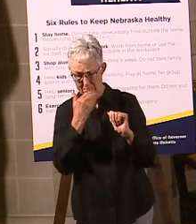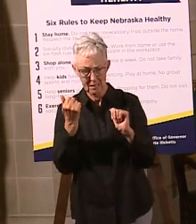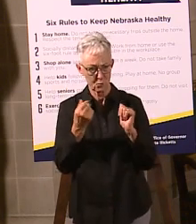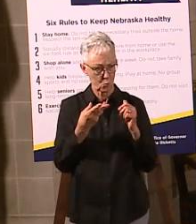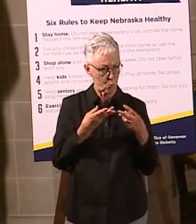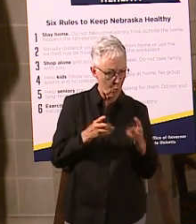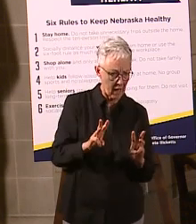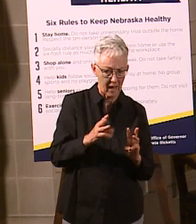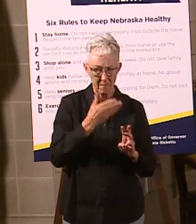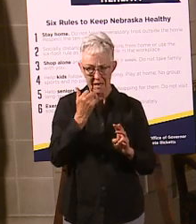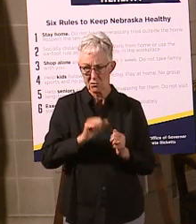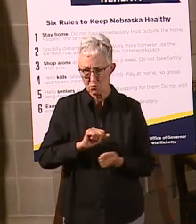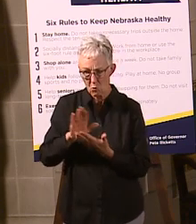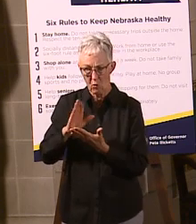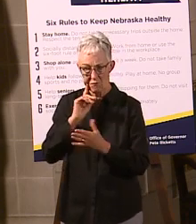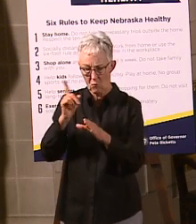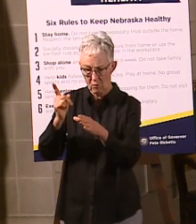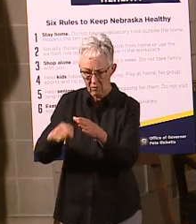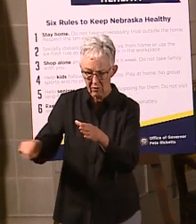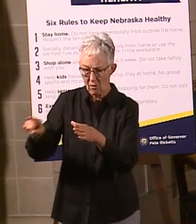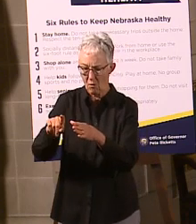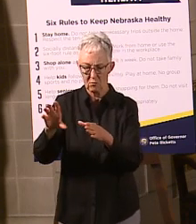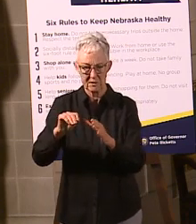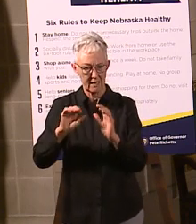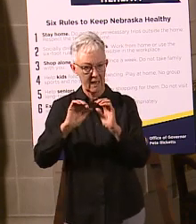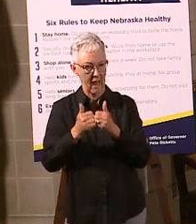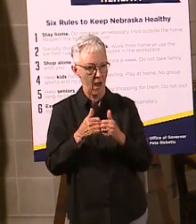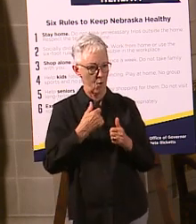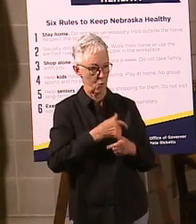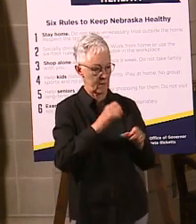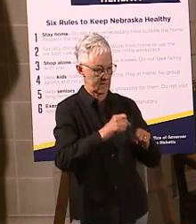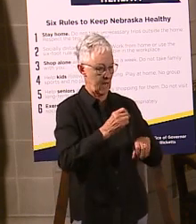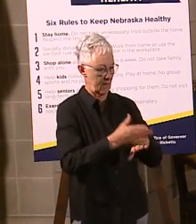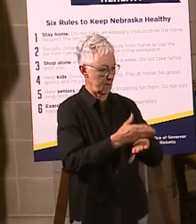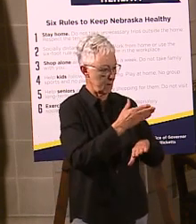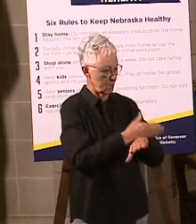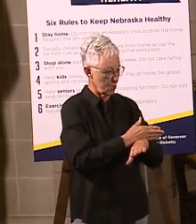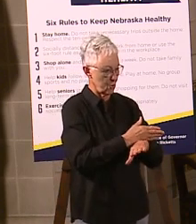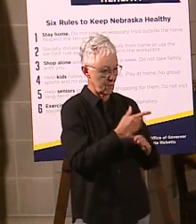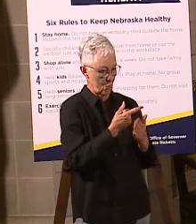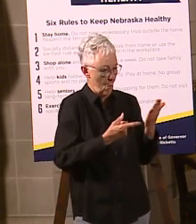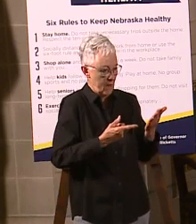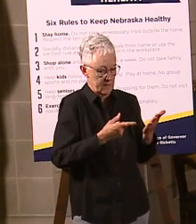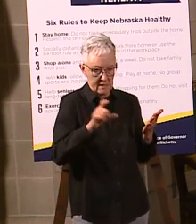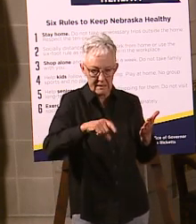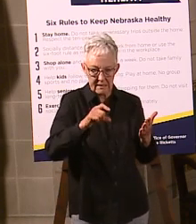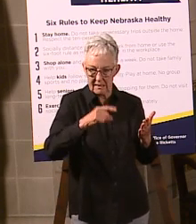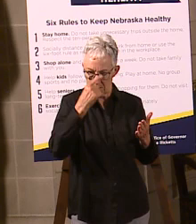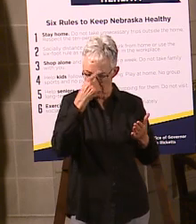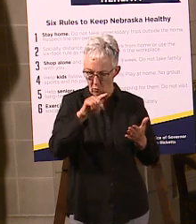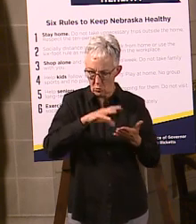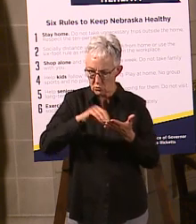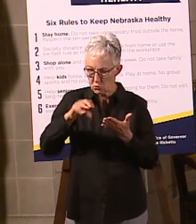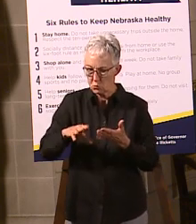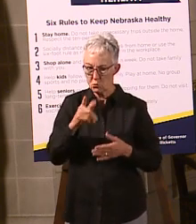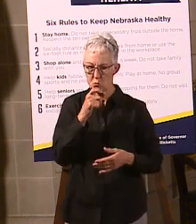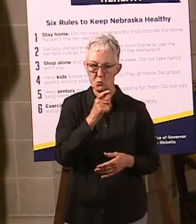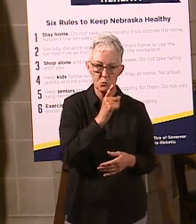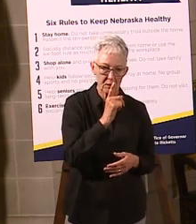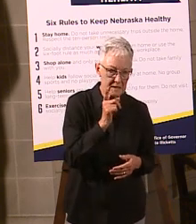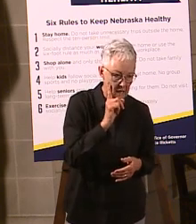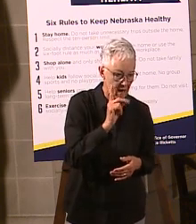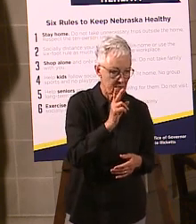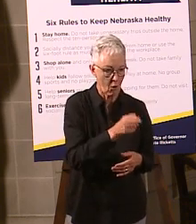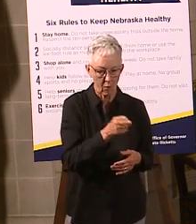digital resources that are more accessible for our students who are deaf and hard of hearing, our students that may be blind or visually impaired, our students that may have